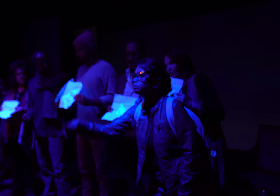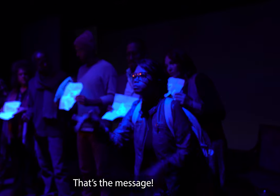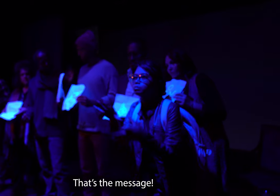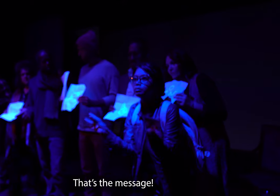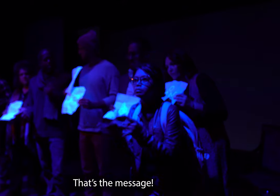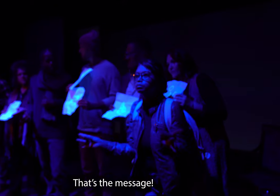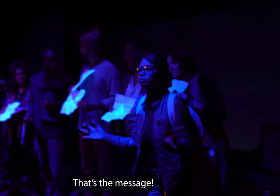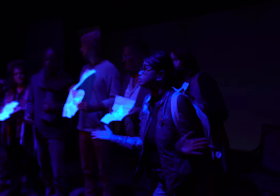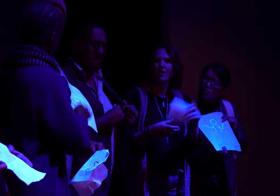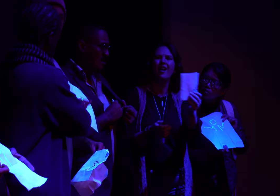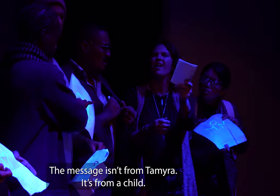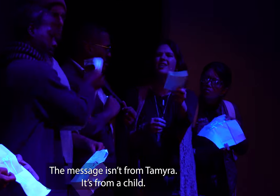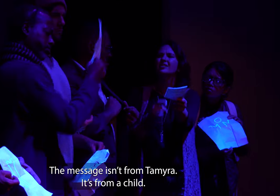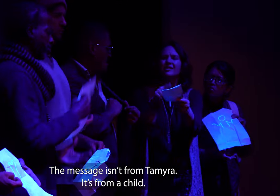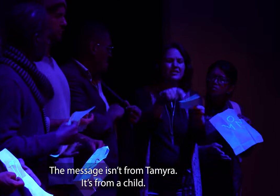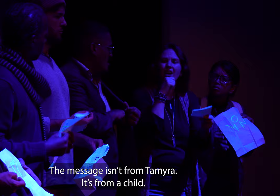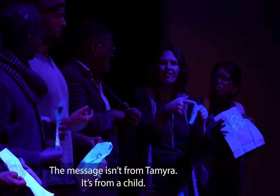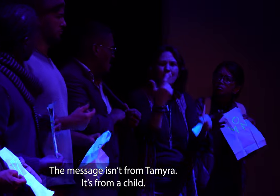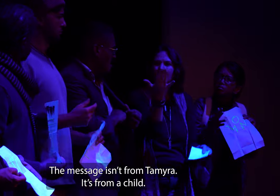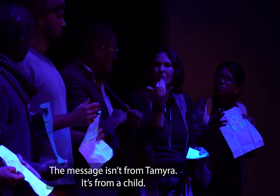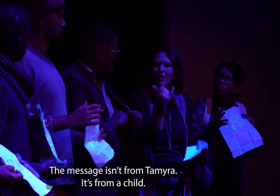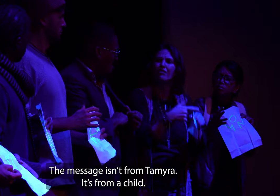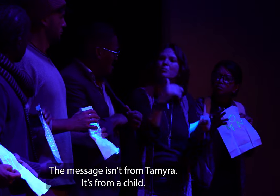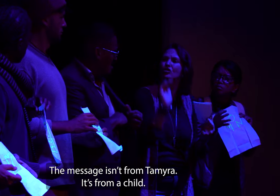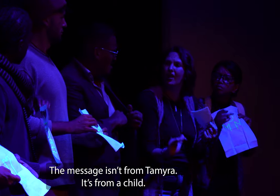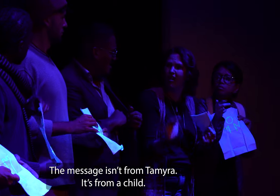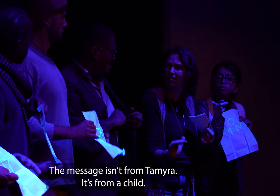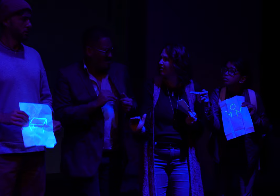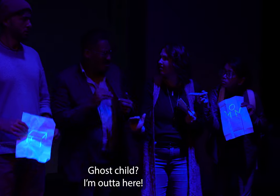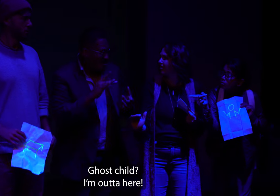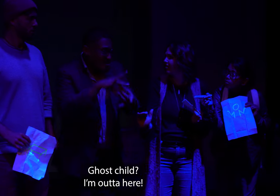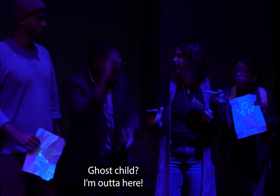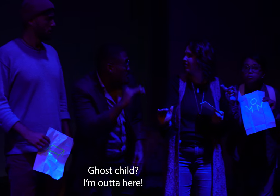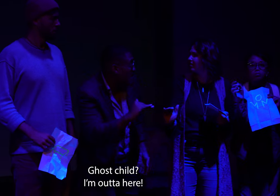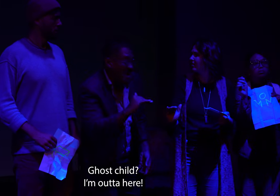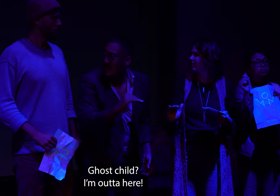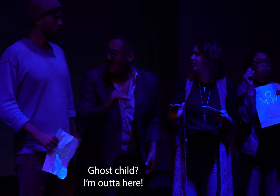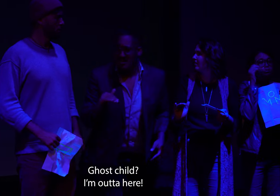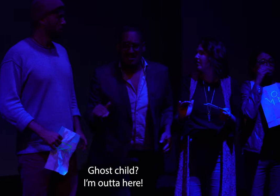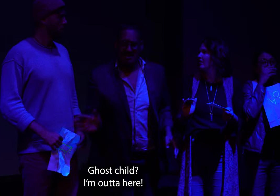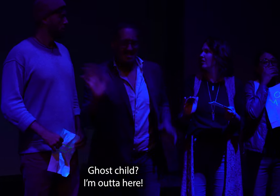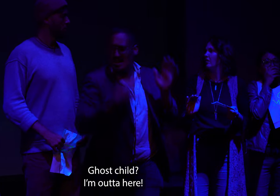That's the message. The message isn't from Tamra, it's from a child. Ghost child? I'm out of here.